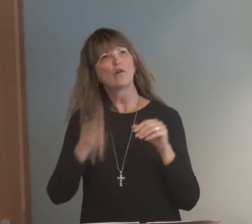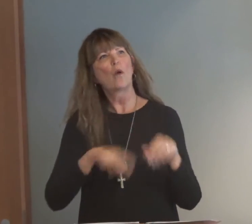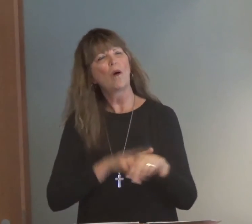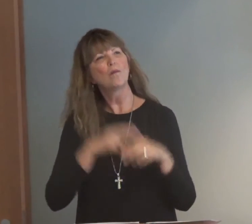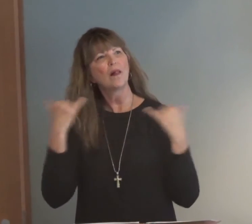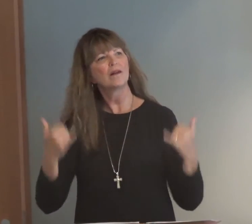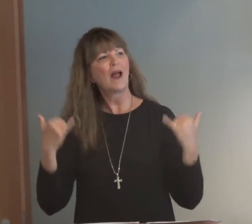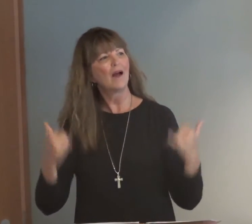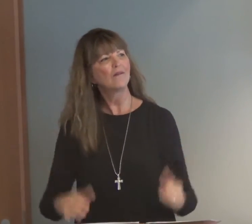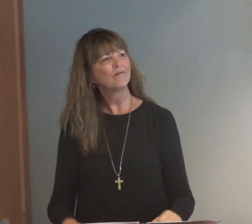similarities.